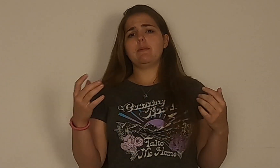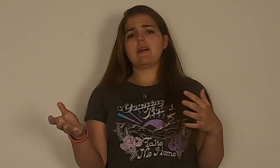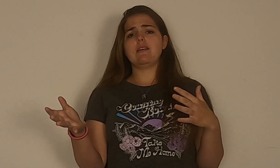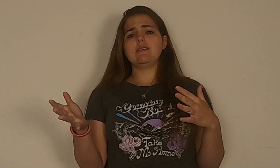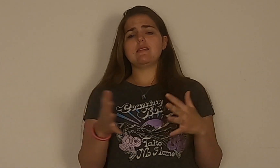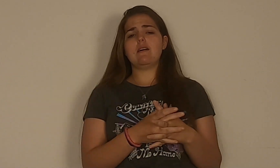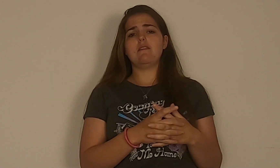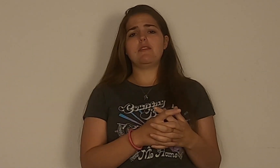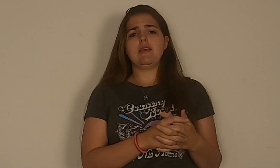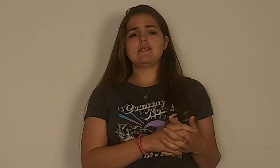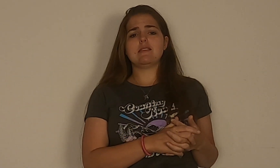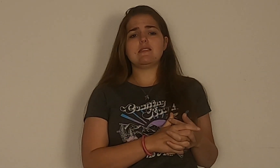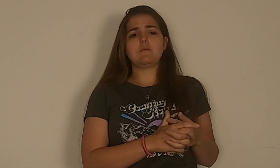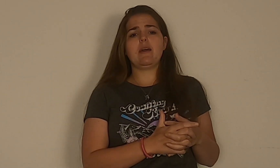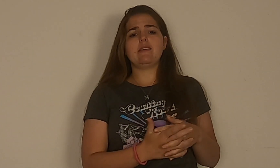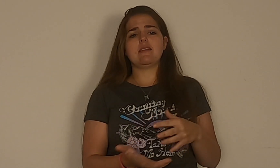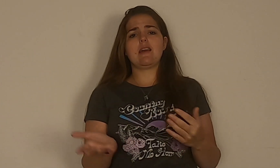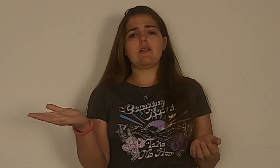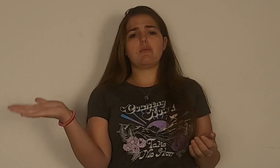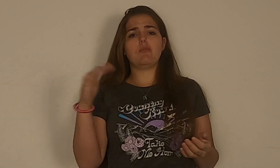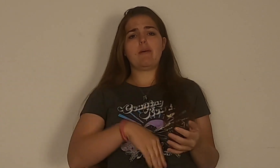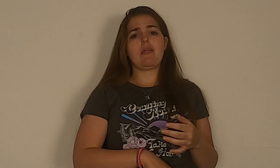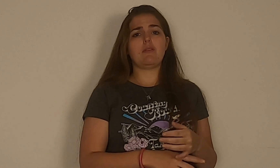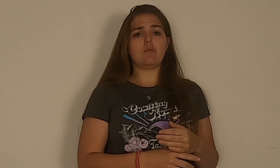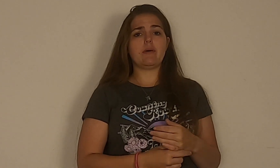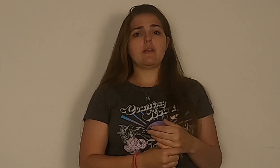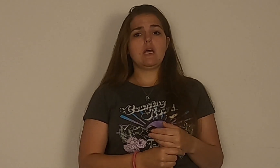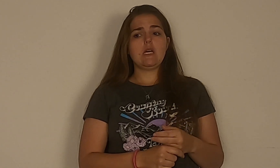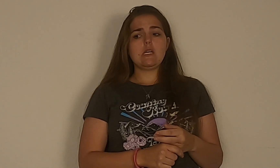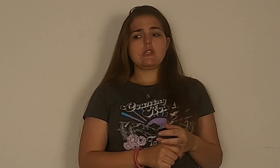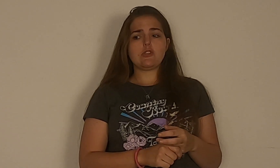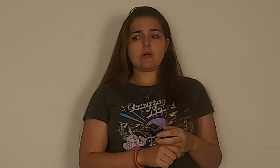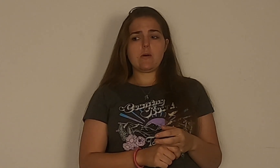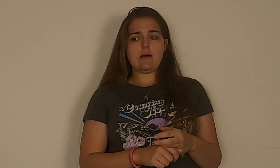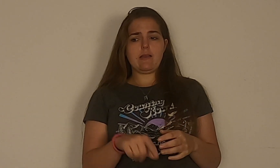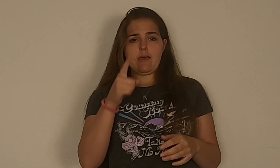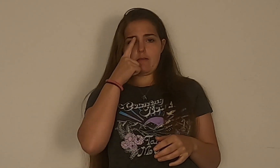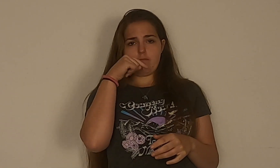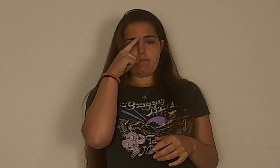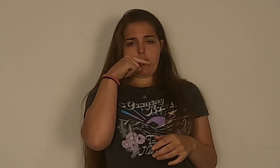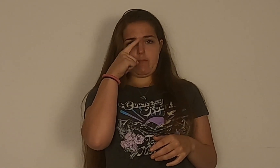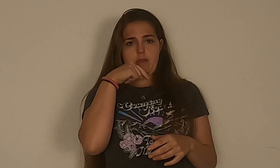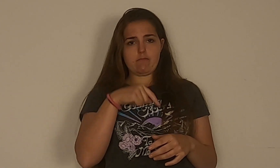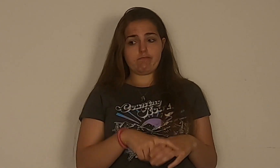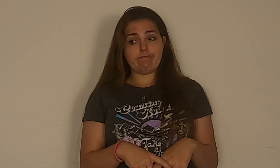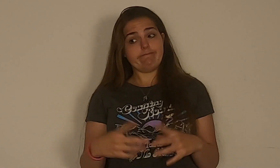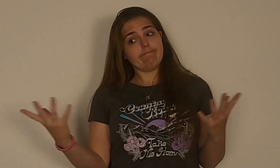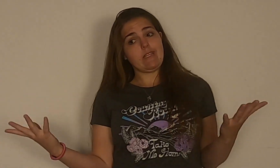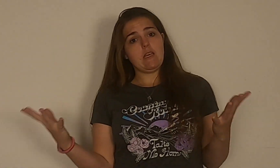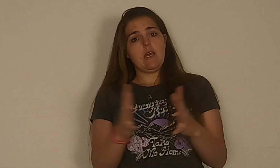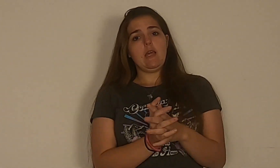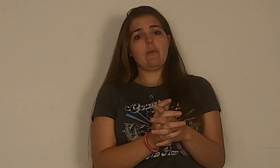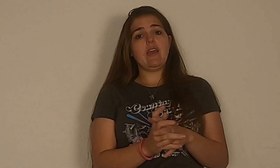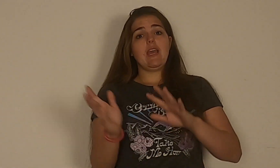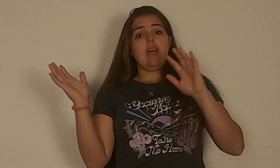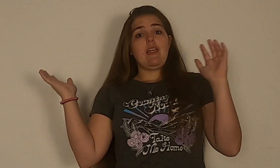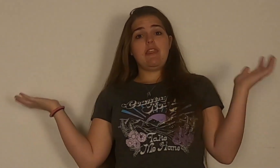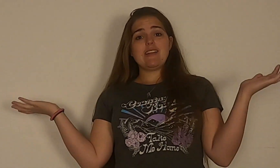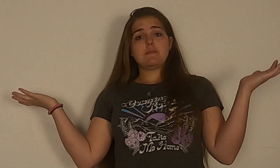because of the insulin spikes it kind of threw the math a little bit. So uh yeah bad me. Anyway that's